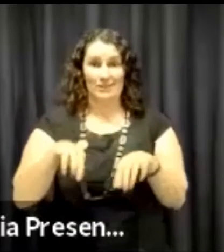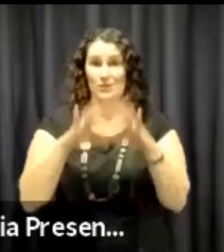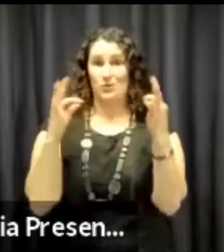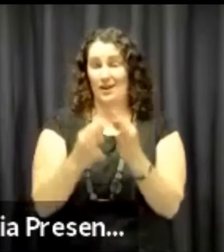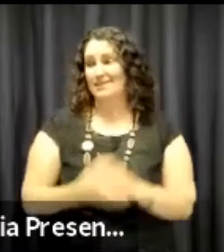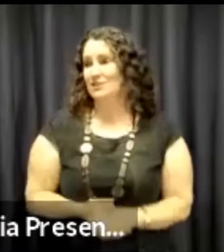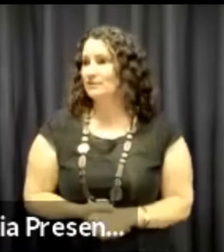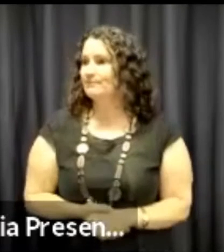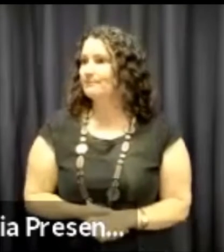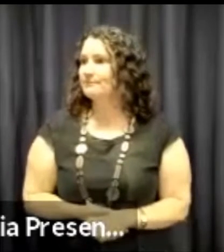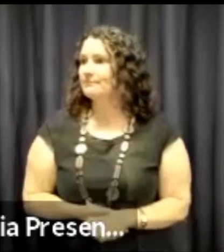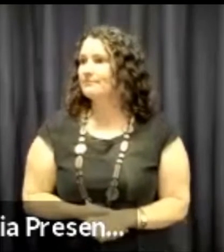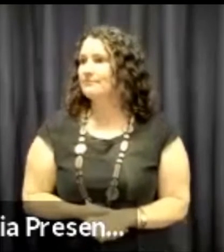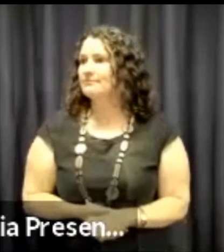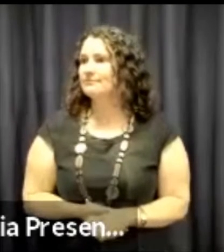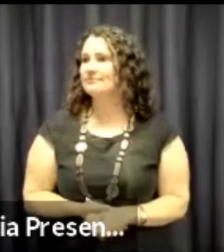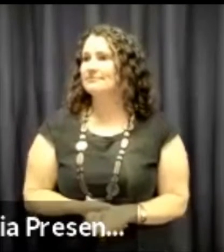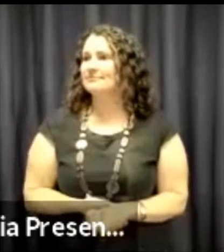that I've been hired to work for this organisation.